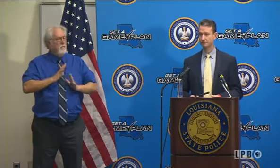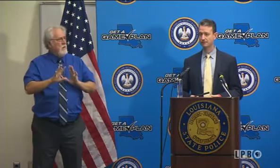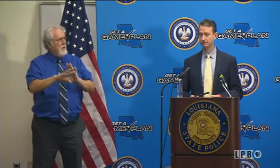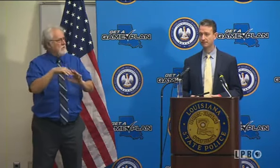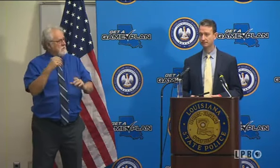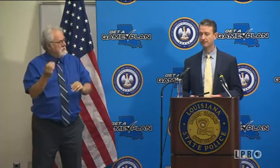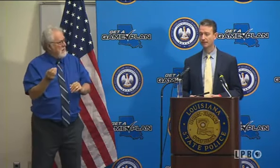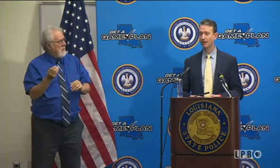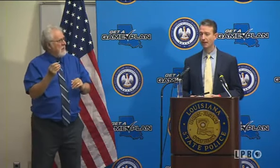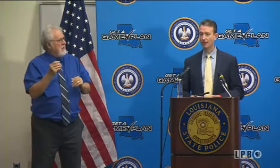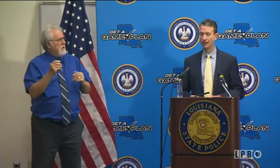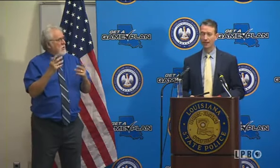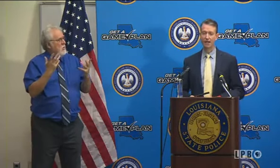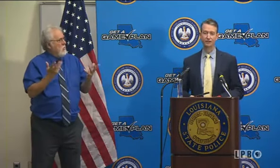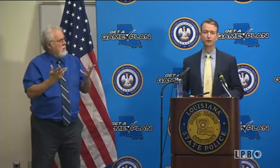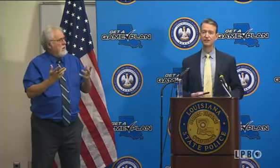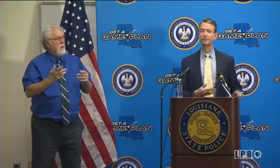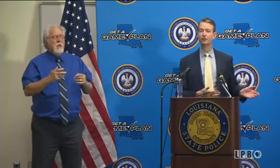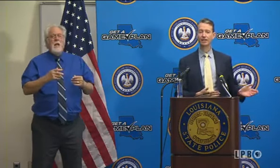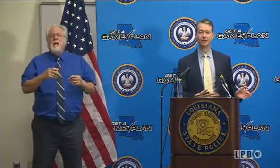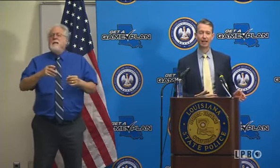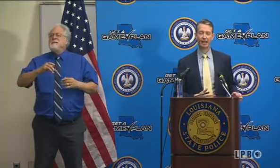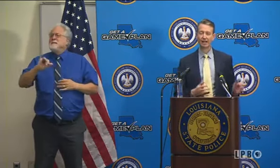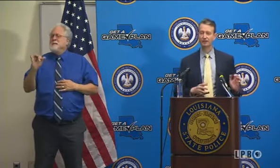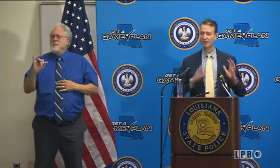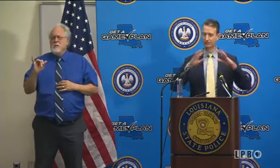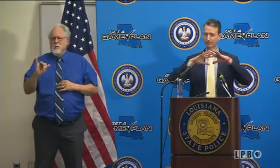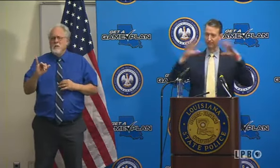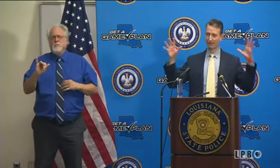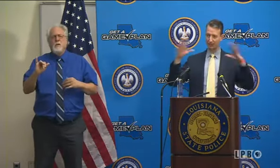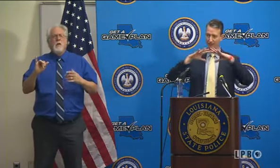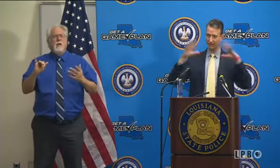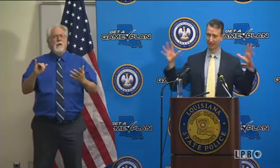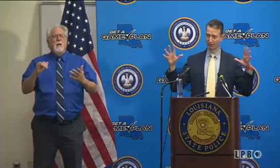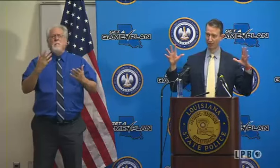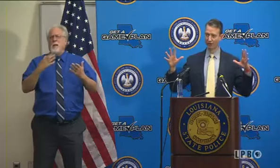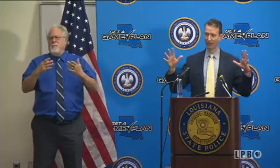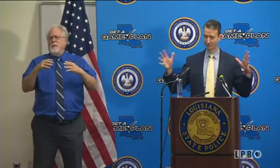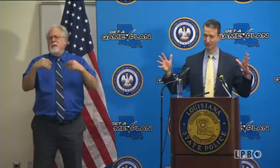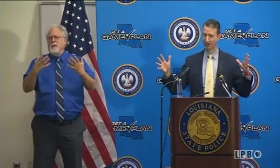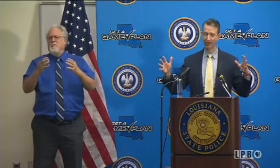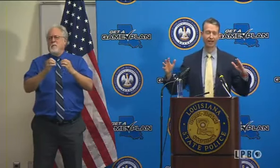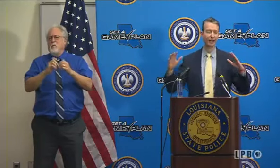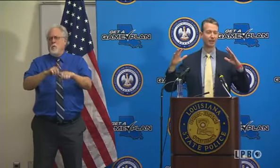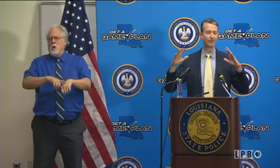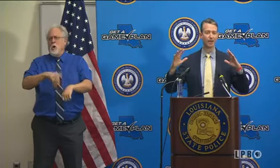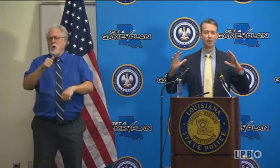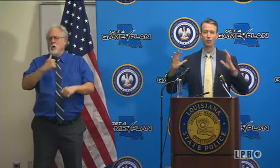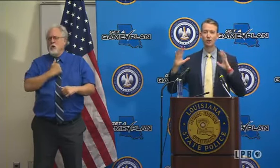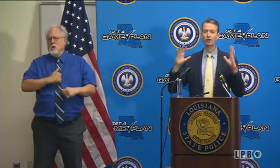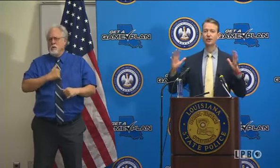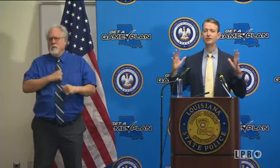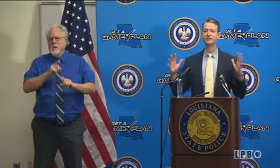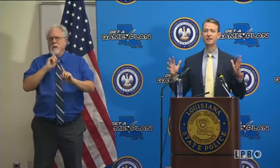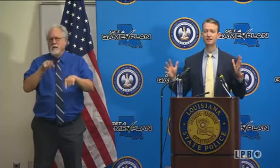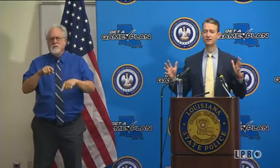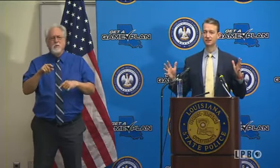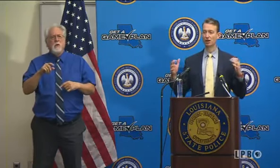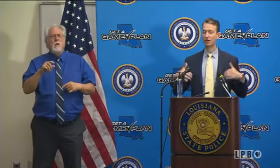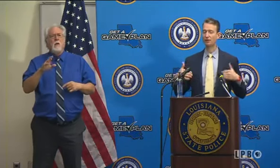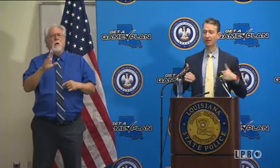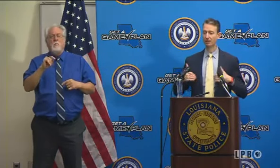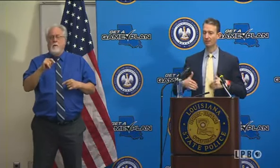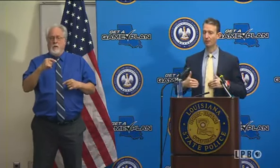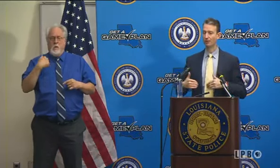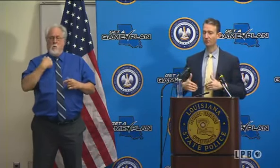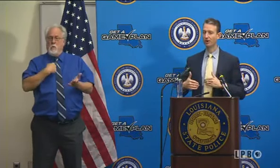facility and brought over a couple of times? Yeah, so similarly, and I'll say, maybe just to give you a longer answer, sorry. You know, what you're going to see us